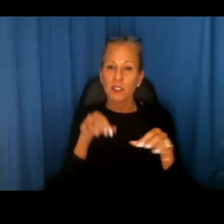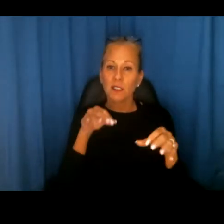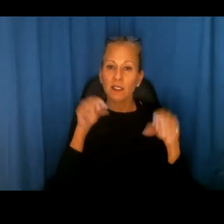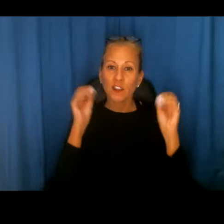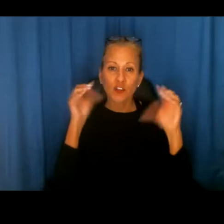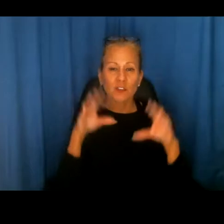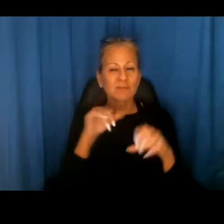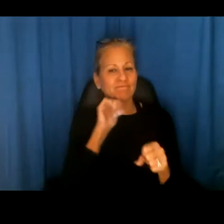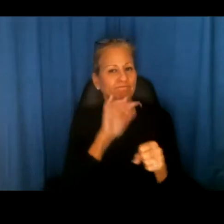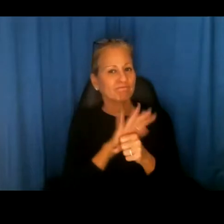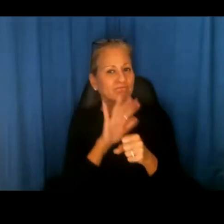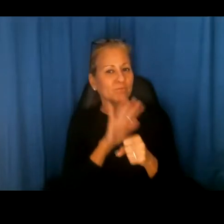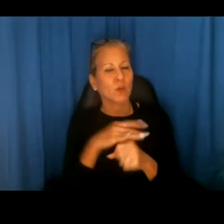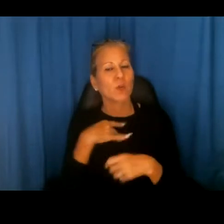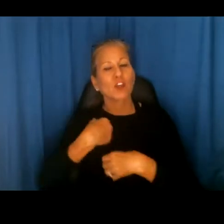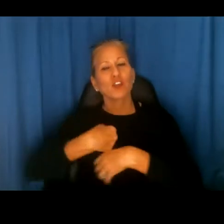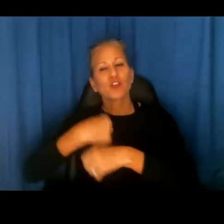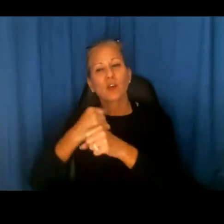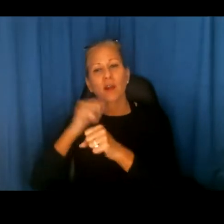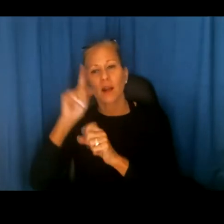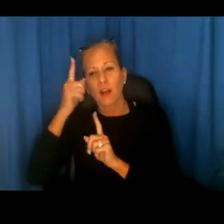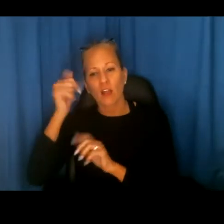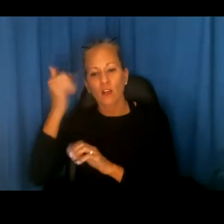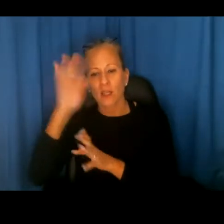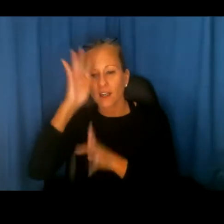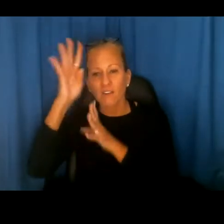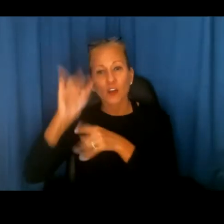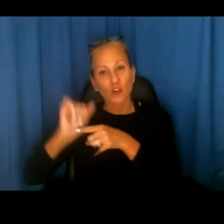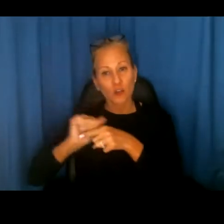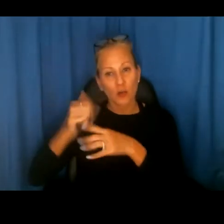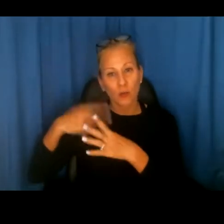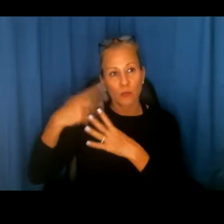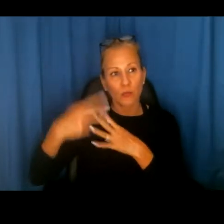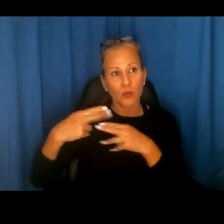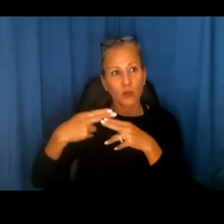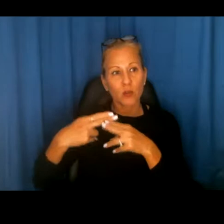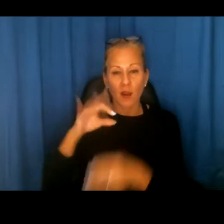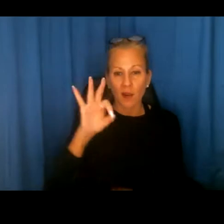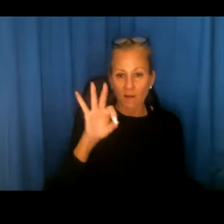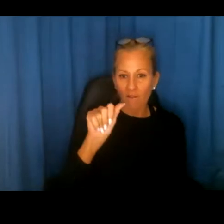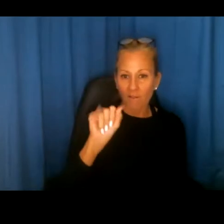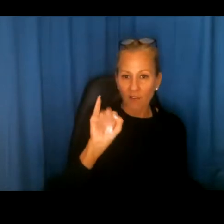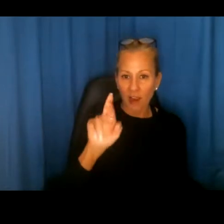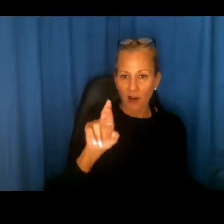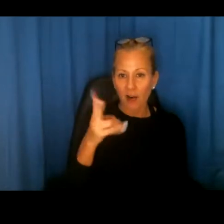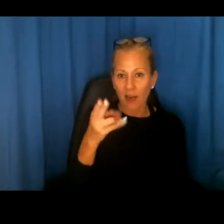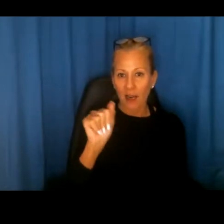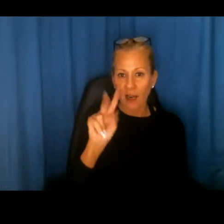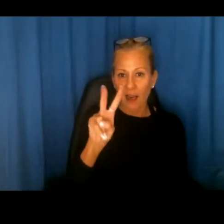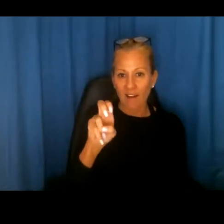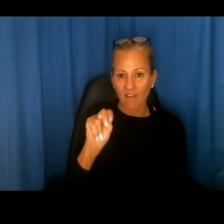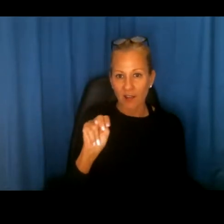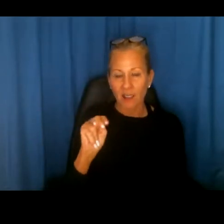enough. Uh, so we created an innovative new training program called Fair Haven, which is, um, an online